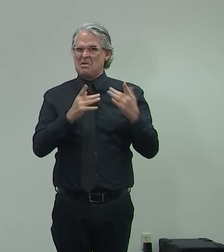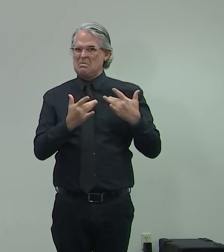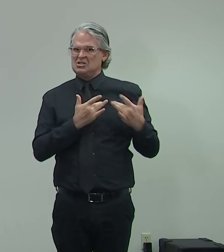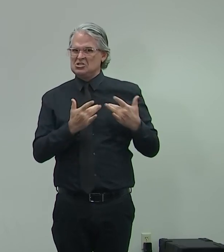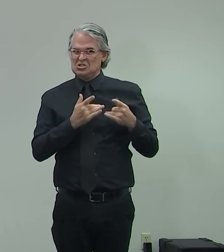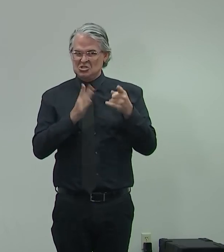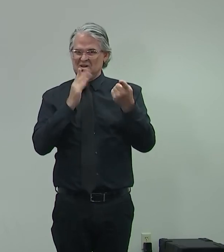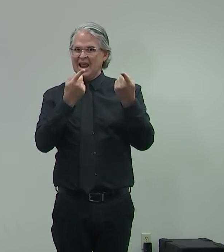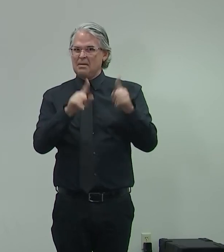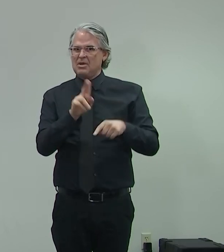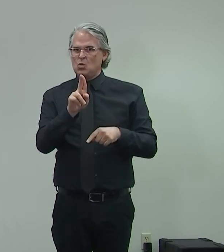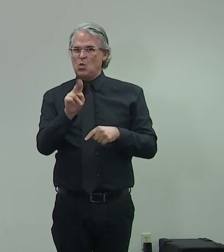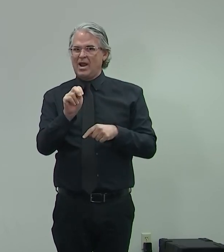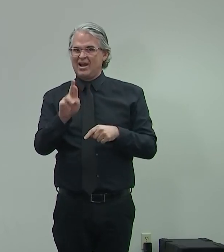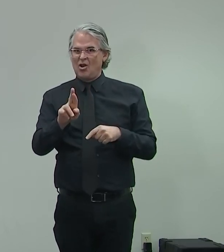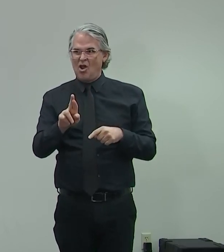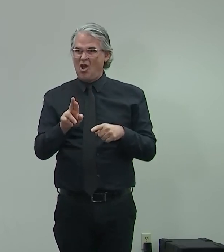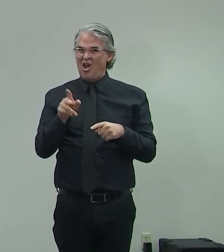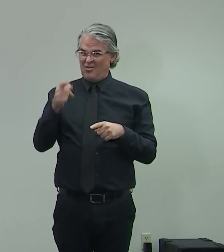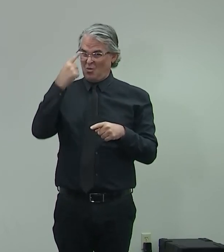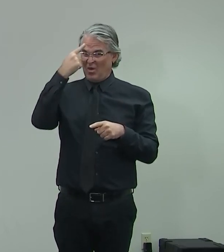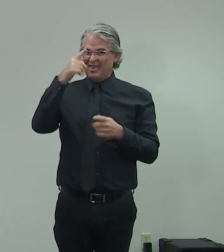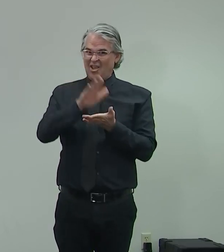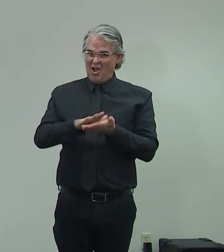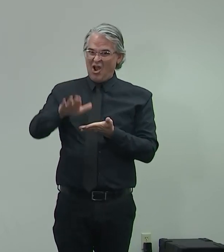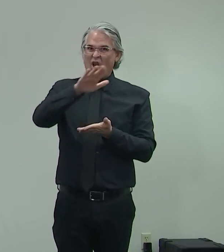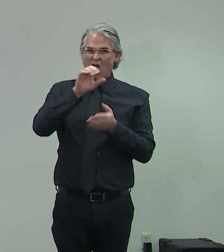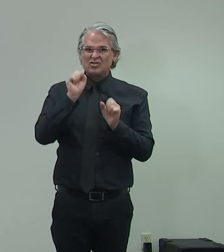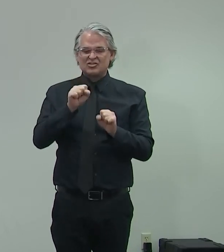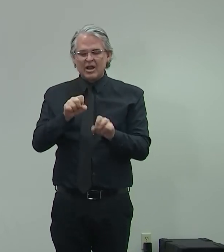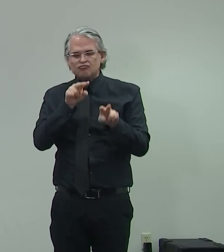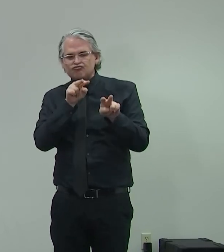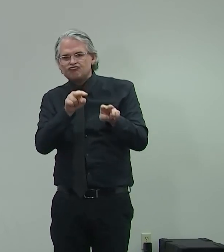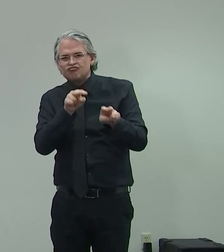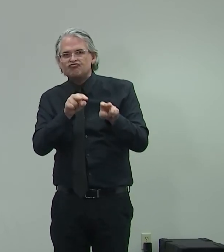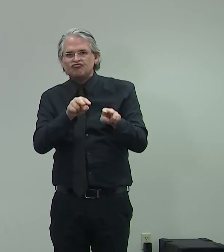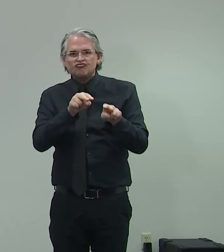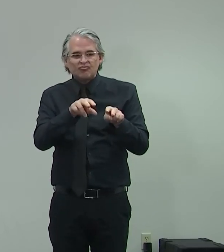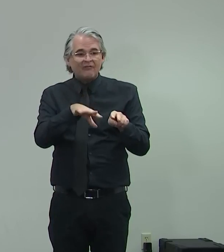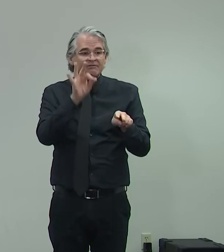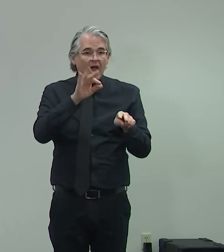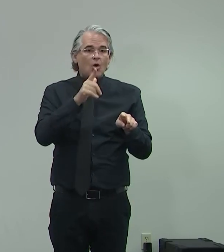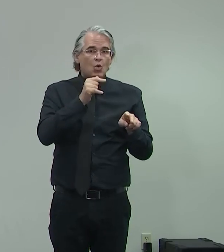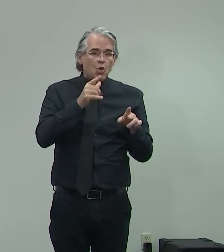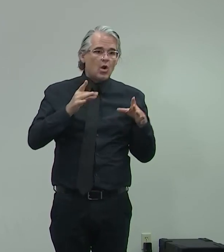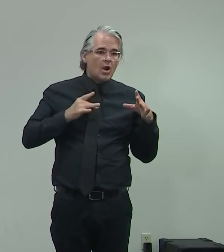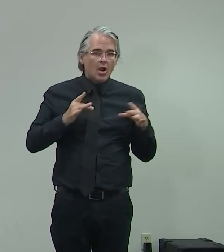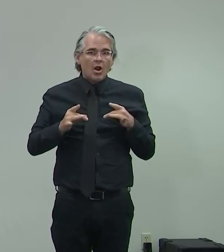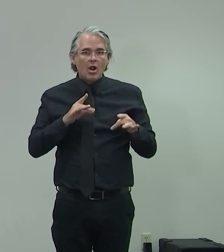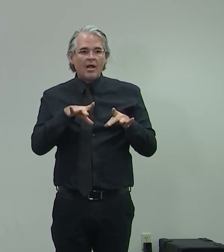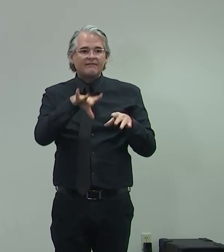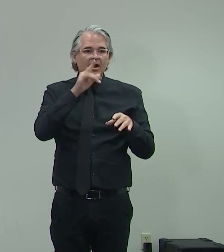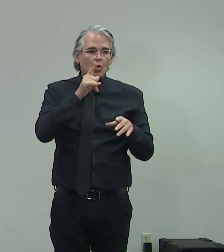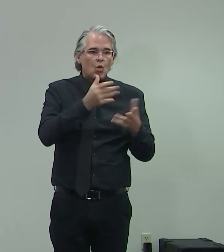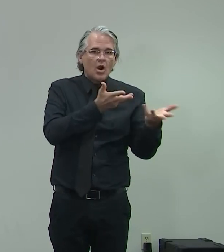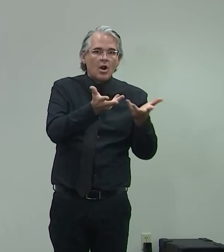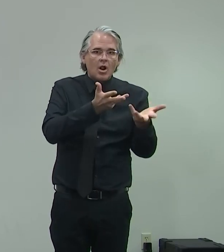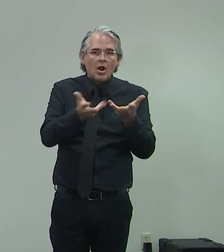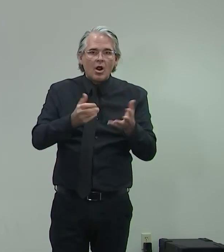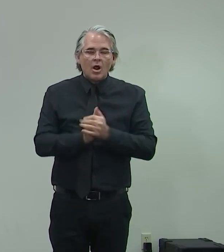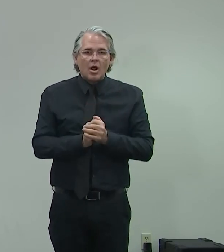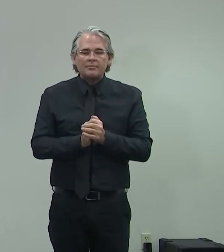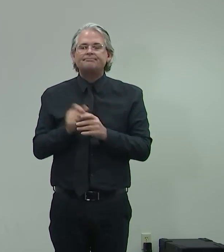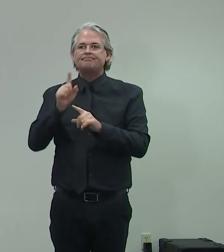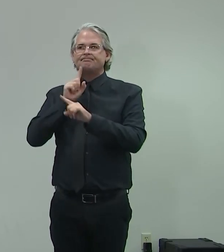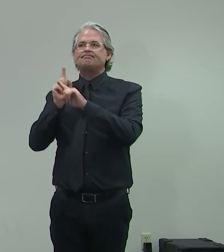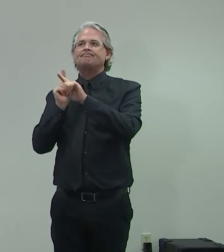and local health authorities really have the capacity to track and identify any outbreaks at colleges in Nevada? Well, the app that I showed you on my phone is one of the areas that would